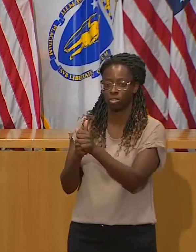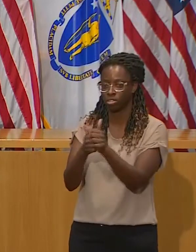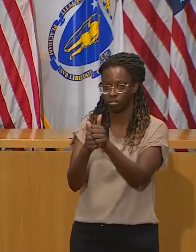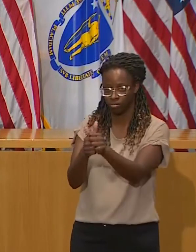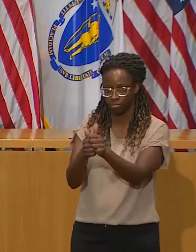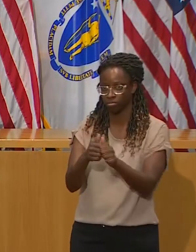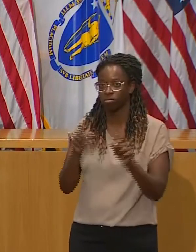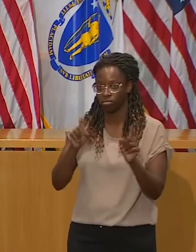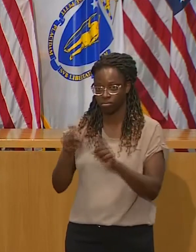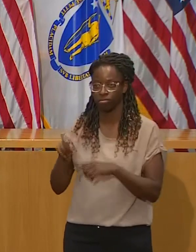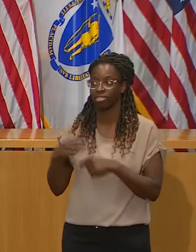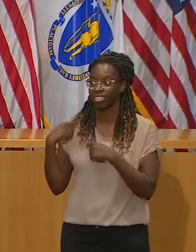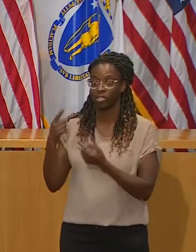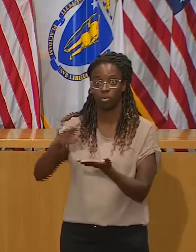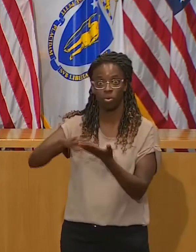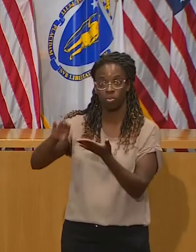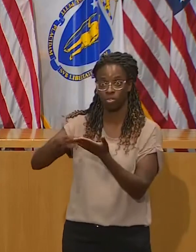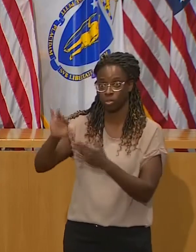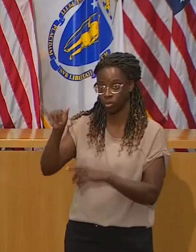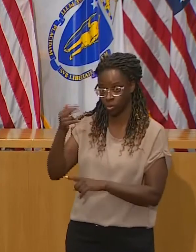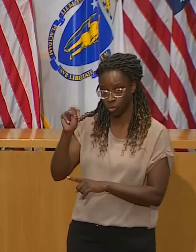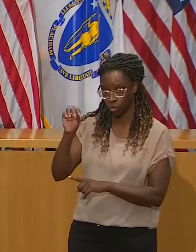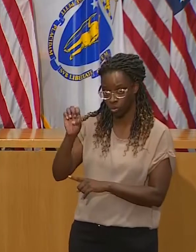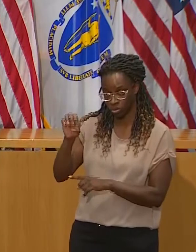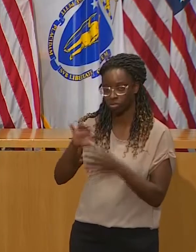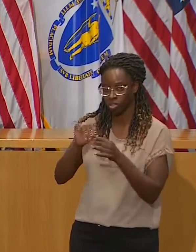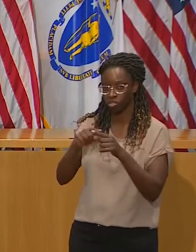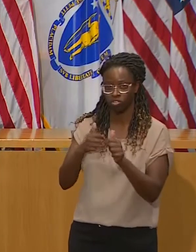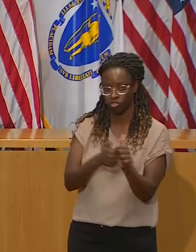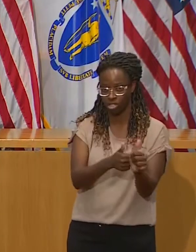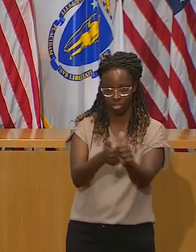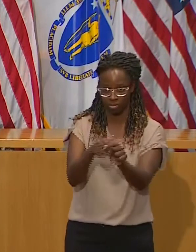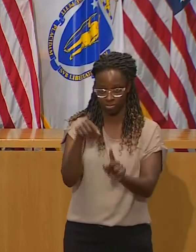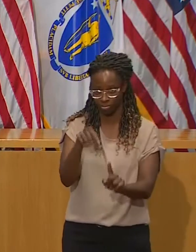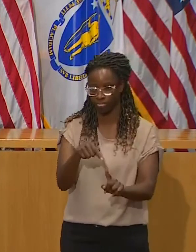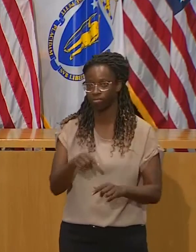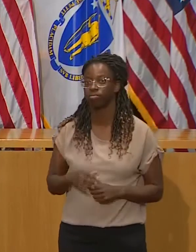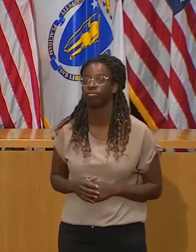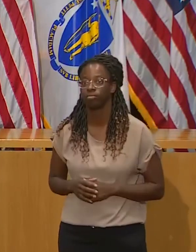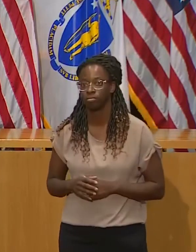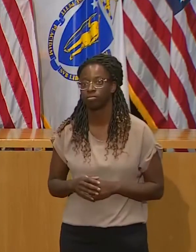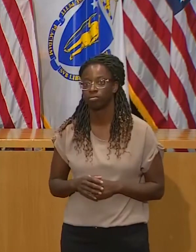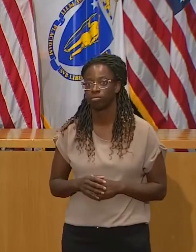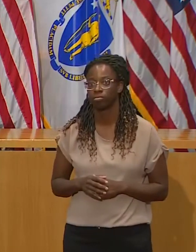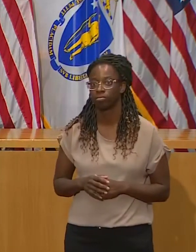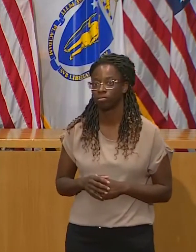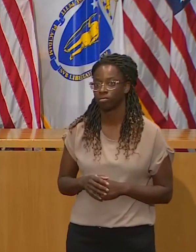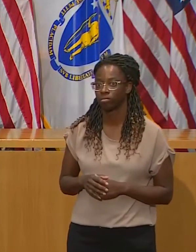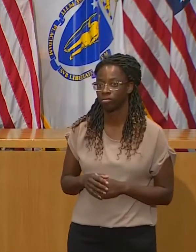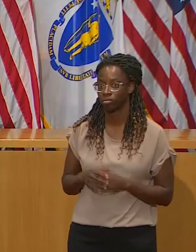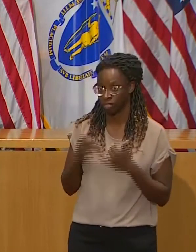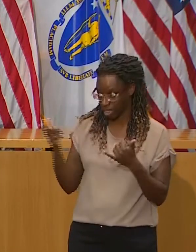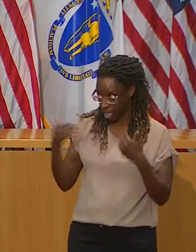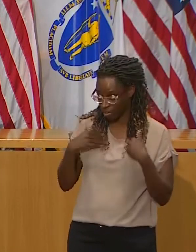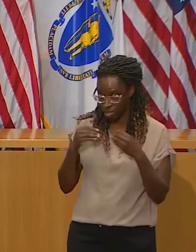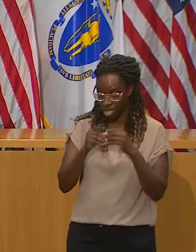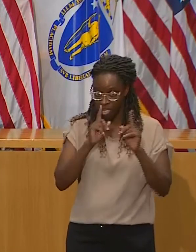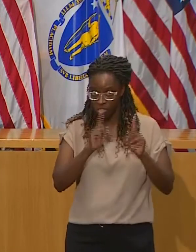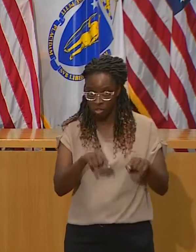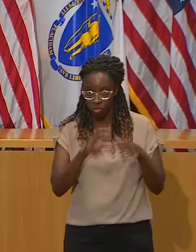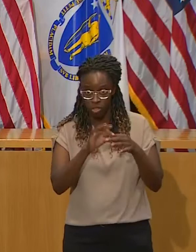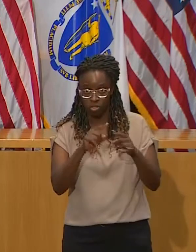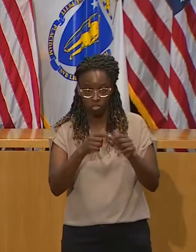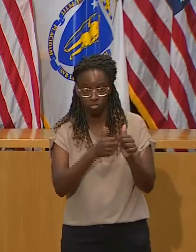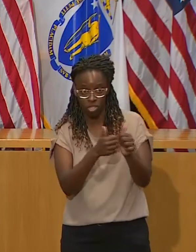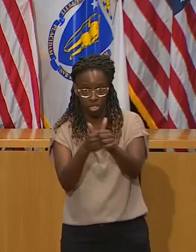capacity? Yeah, the answer to that is you should speak to it, but the answer is yes, we did. A lot of those folks